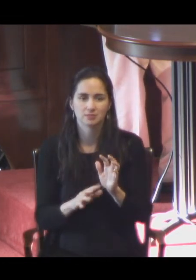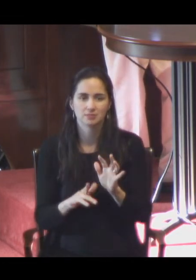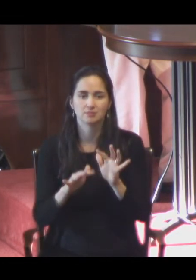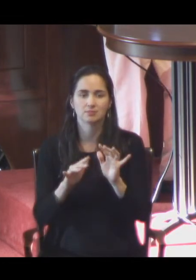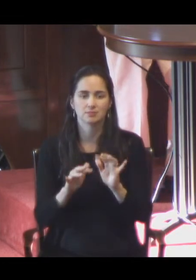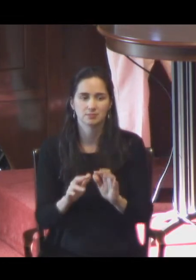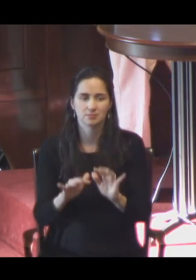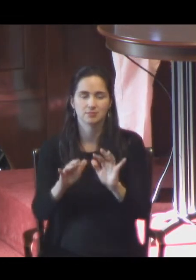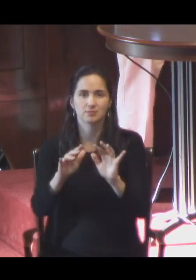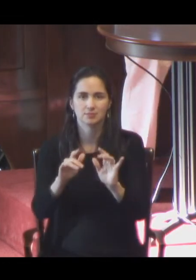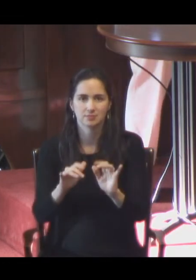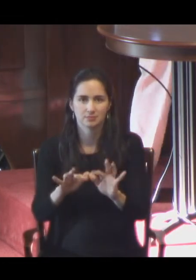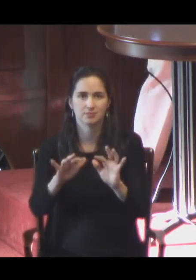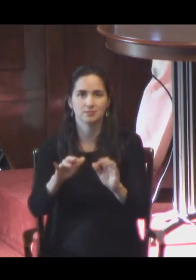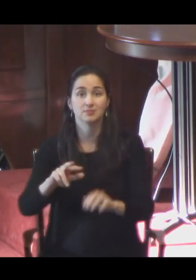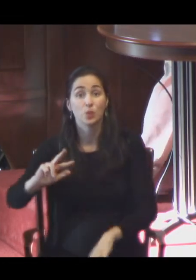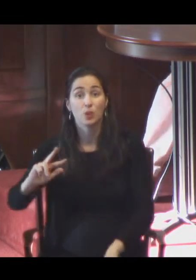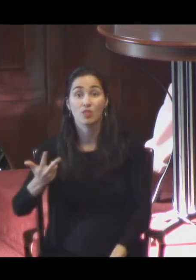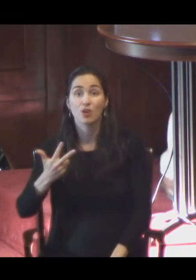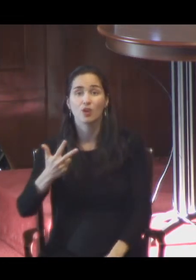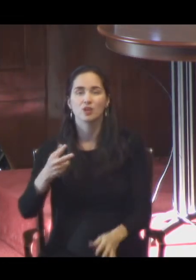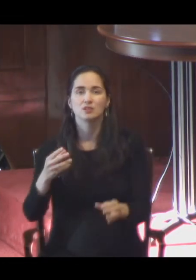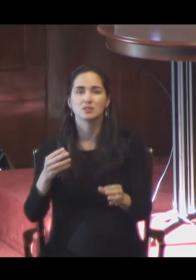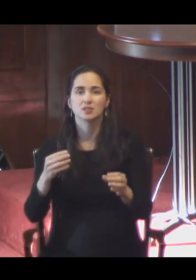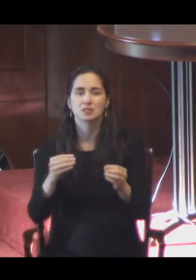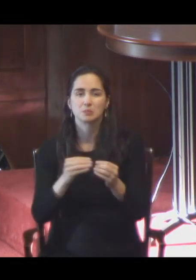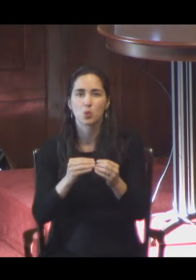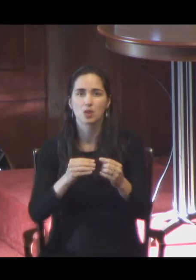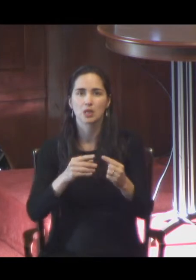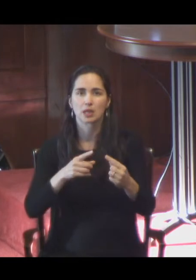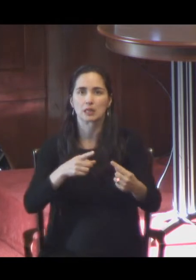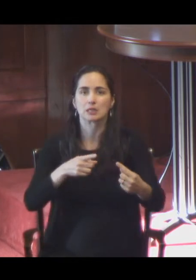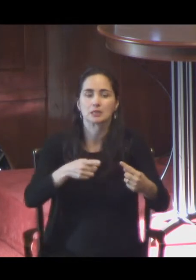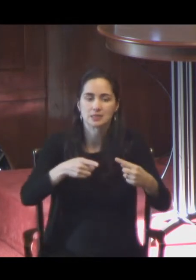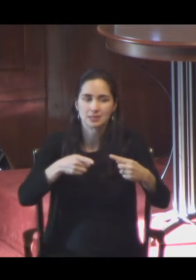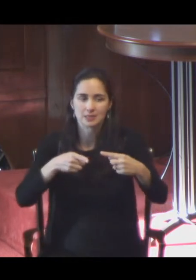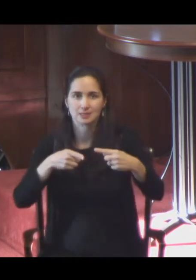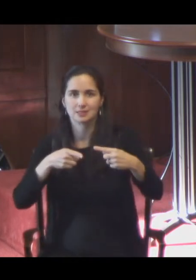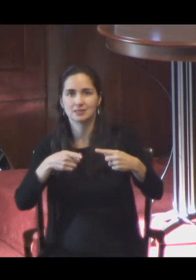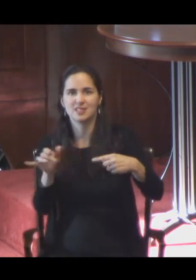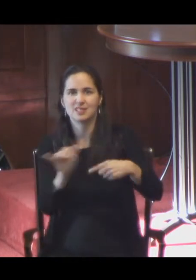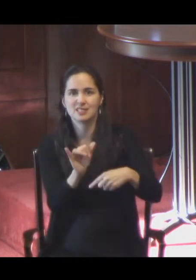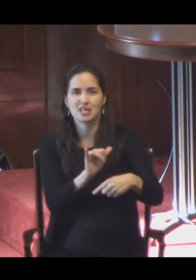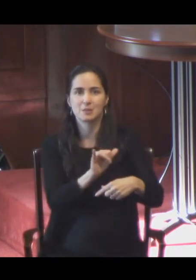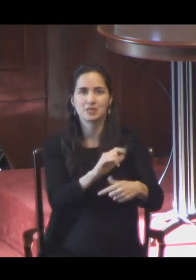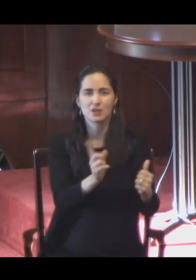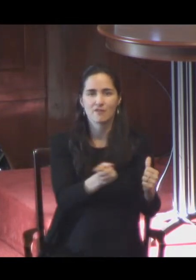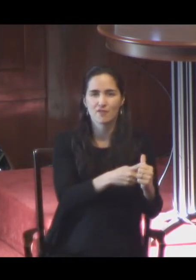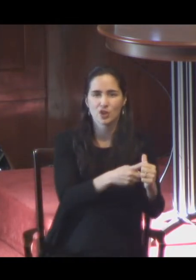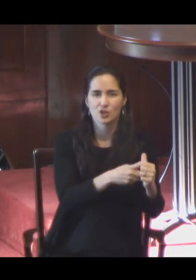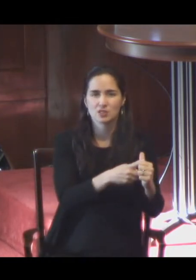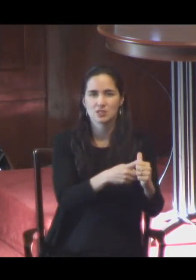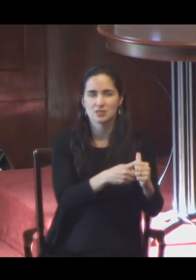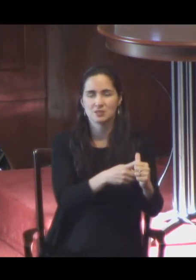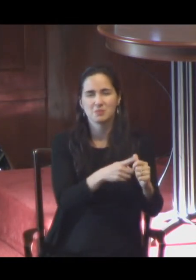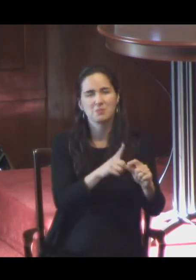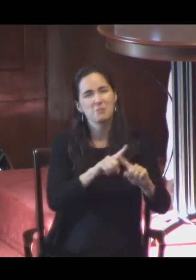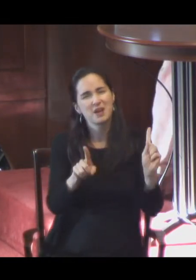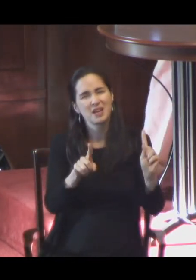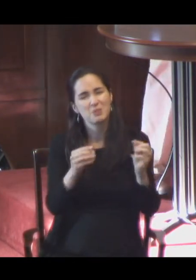So in the third movement, there's this kind of return to the tension that was in the first movement, but it's lightened somehow by the journey that you've taken through the